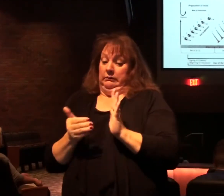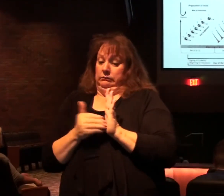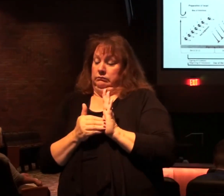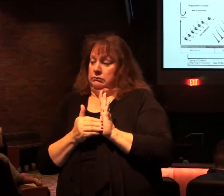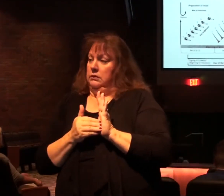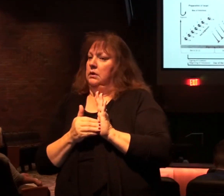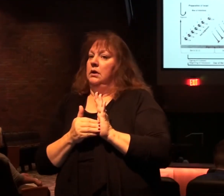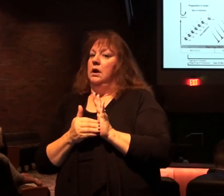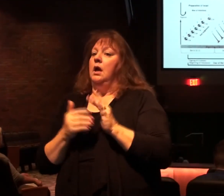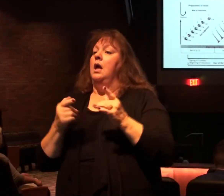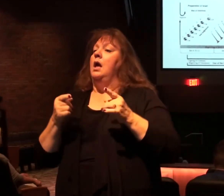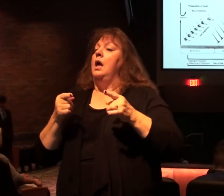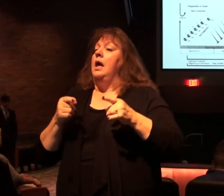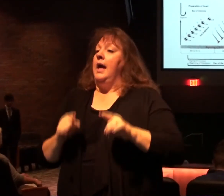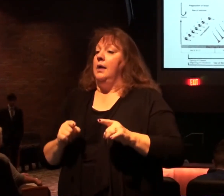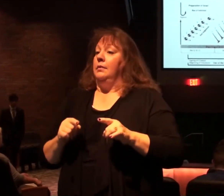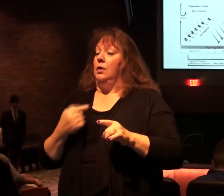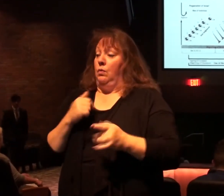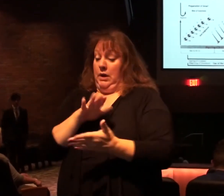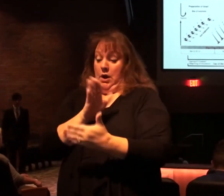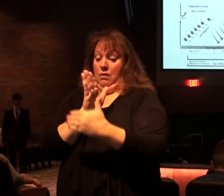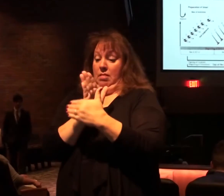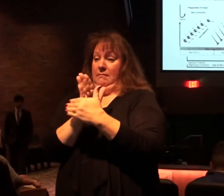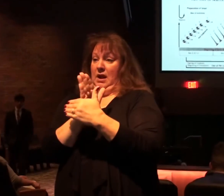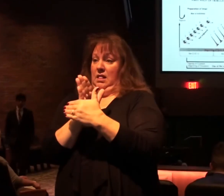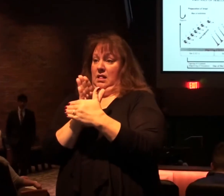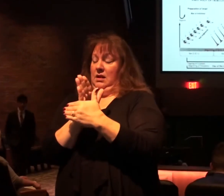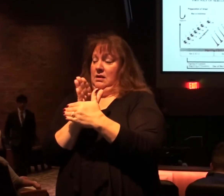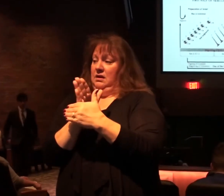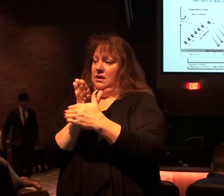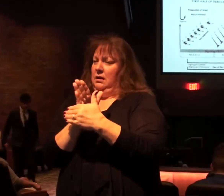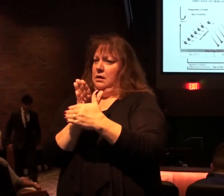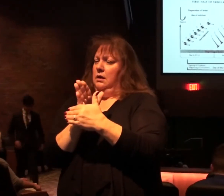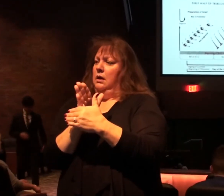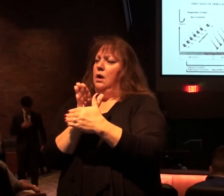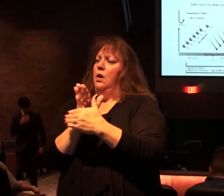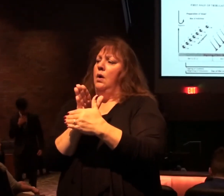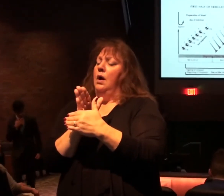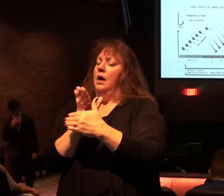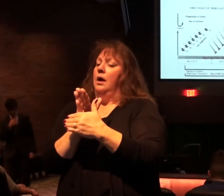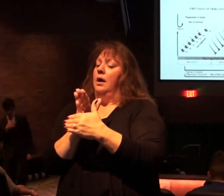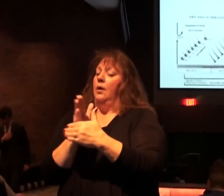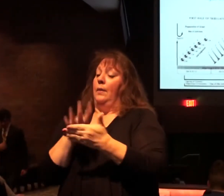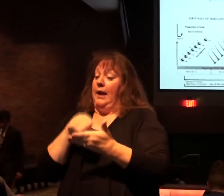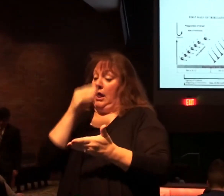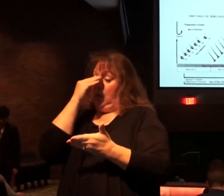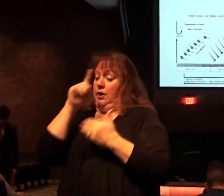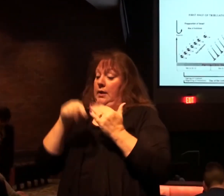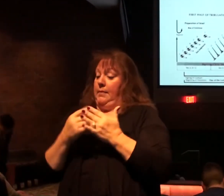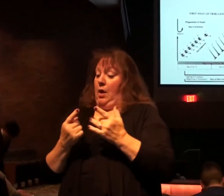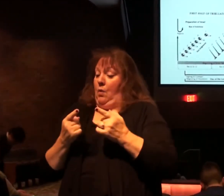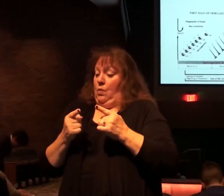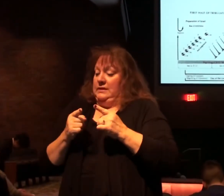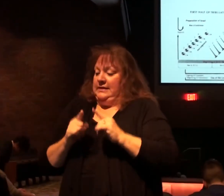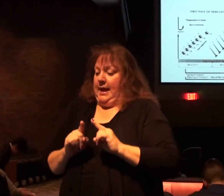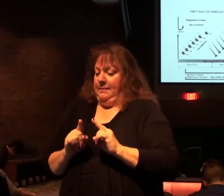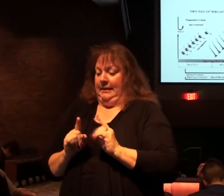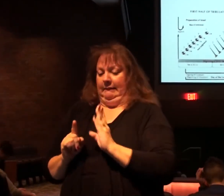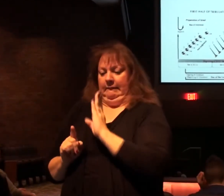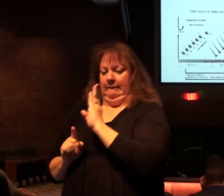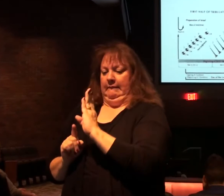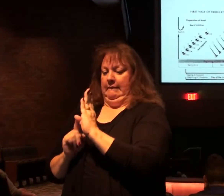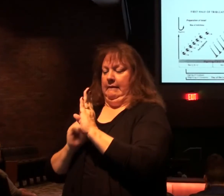And what is happening, we're at the middle. He's telling us about things that take place right here on the middle.